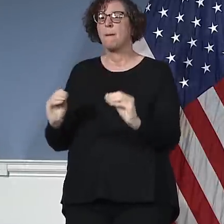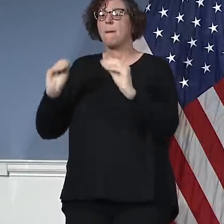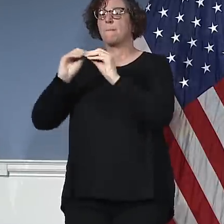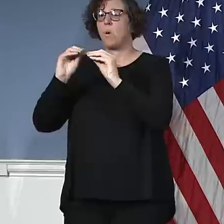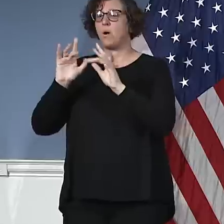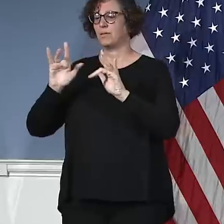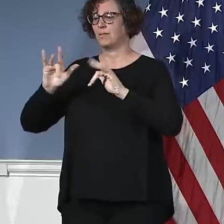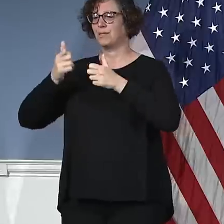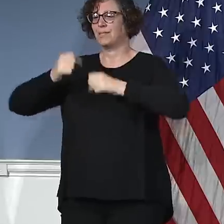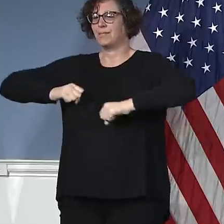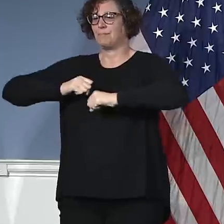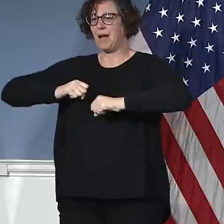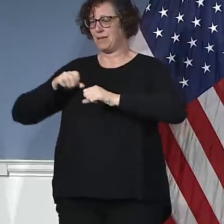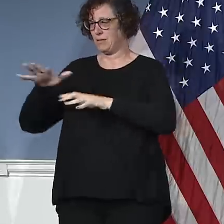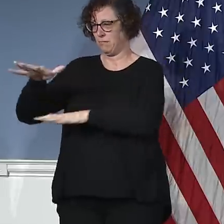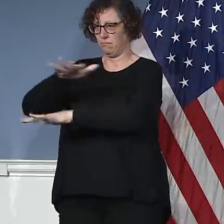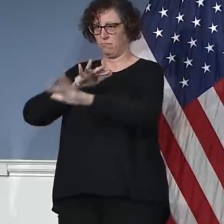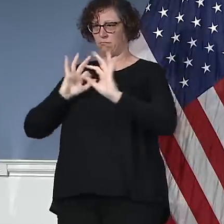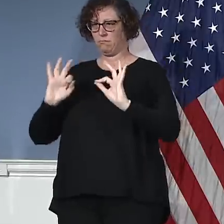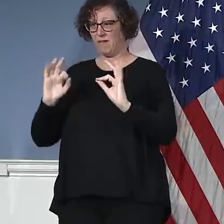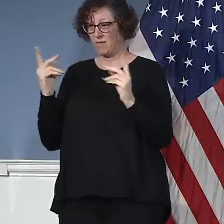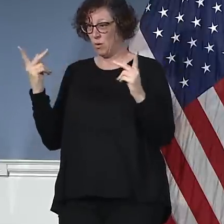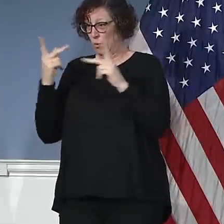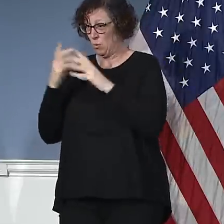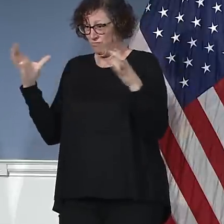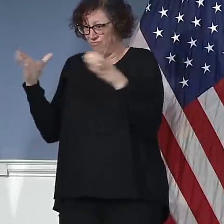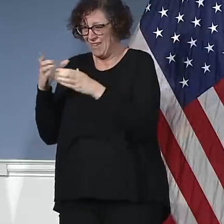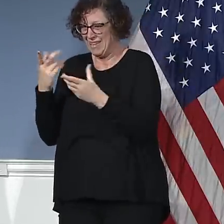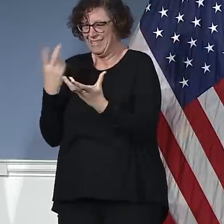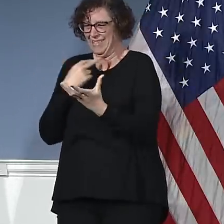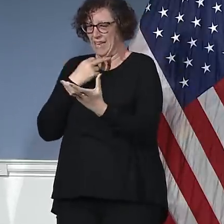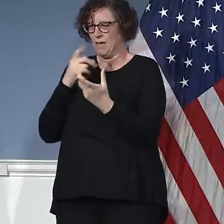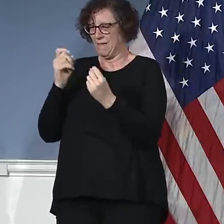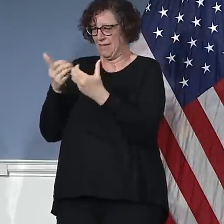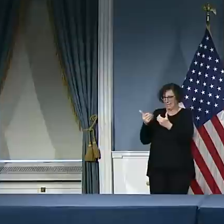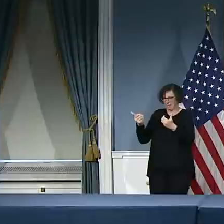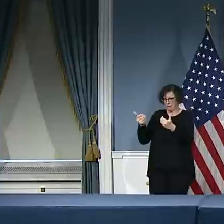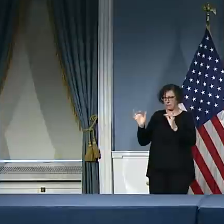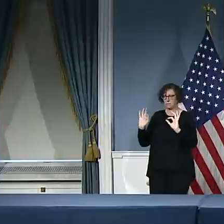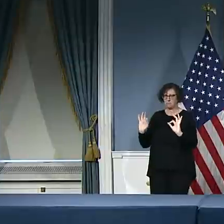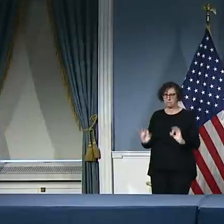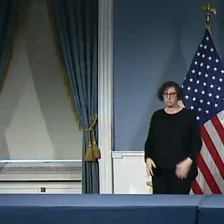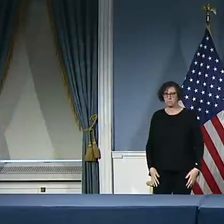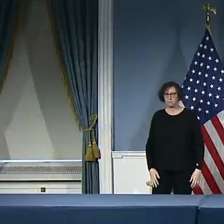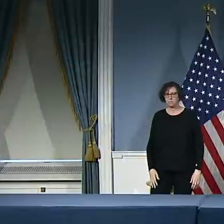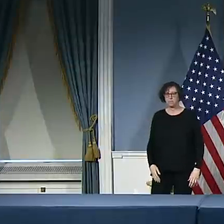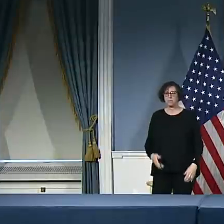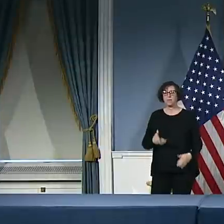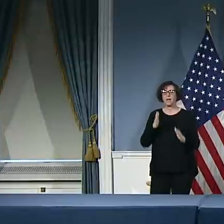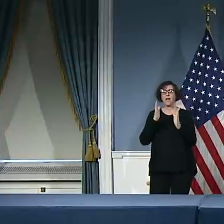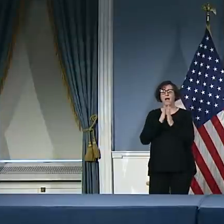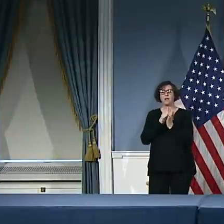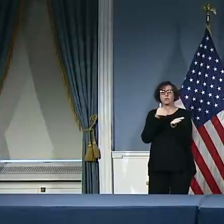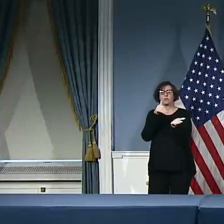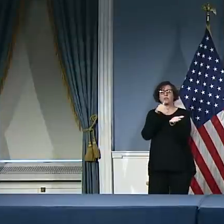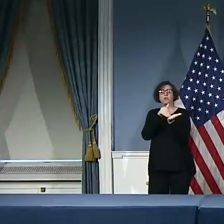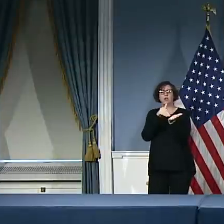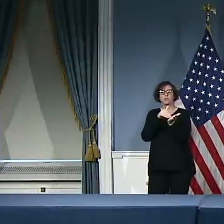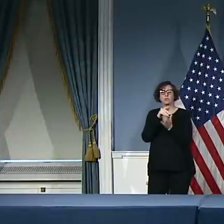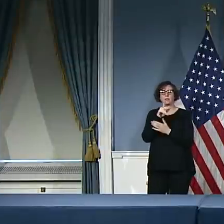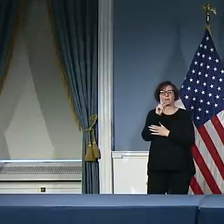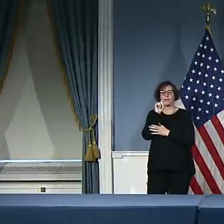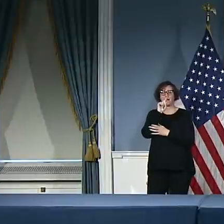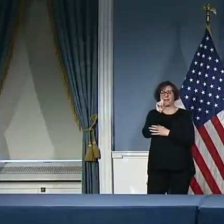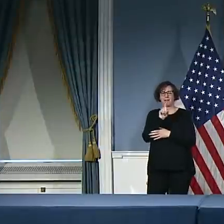strategy in the correction system and any changes that you're making and adjustments you're making? Yes, sir. I think you've explained